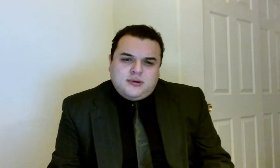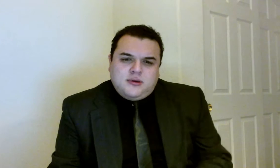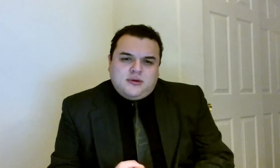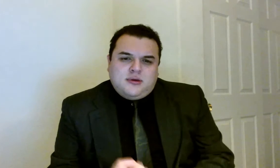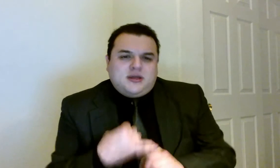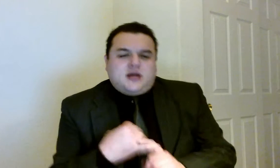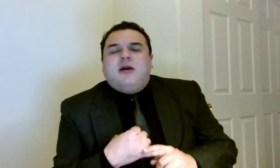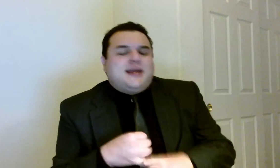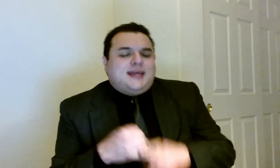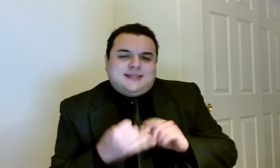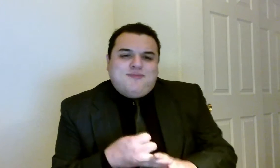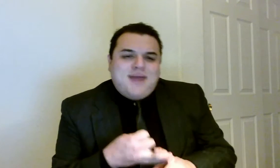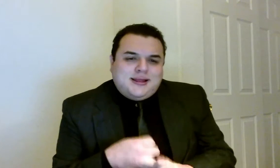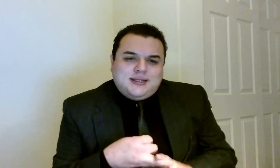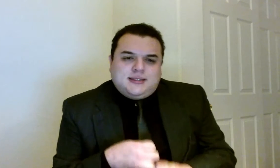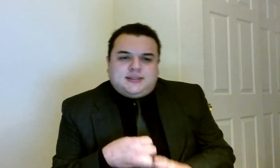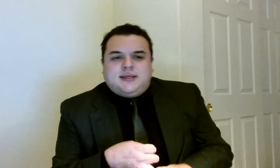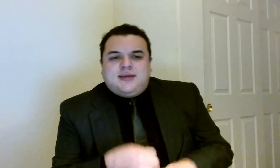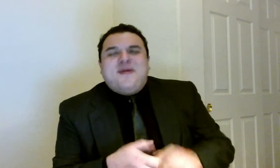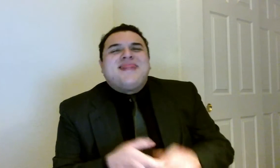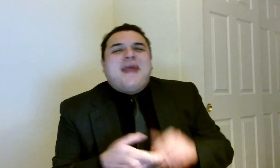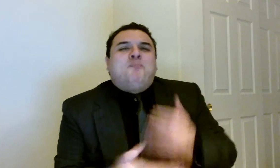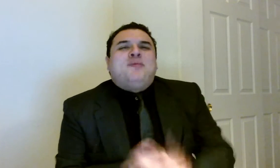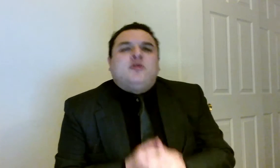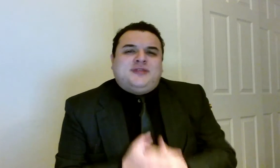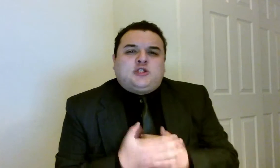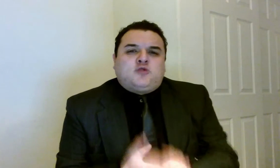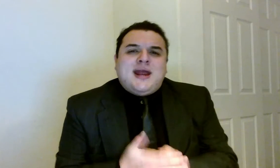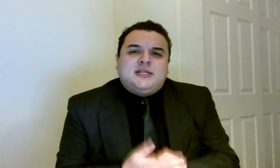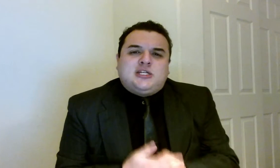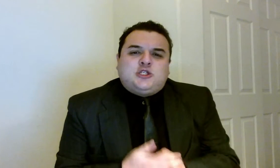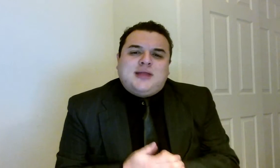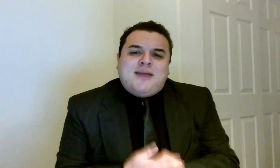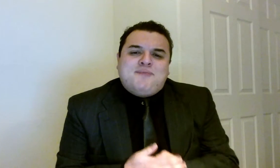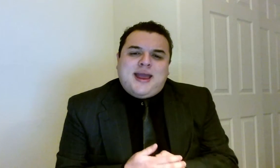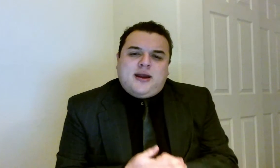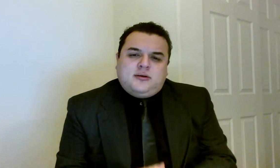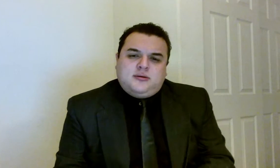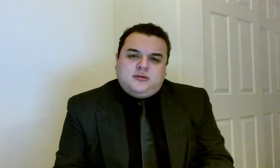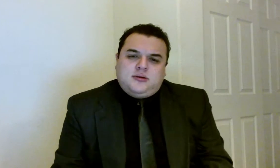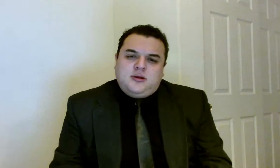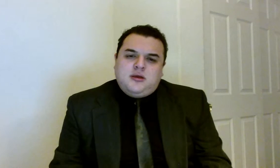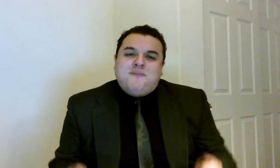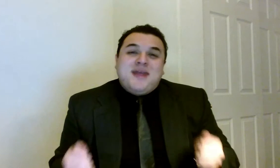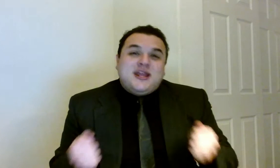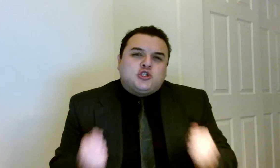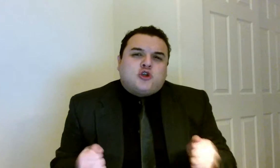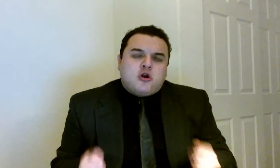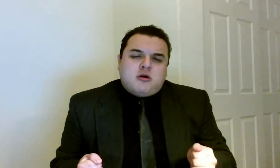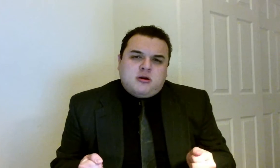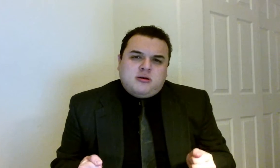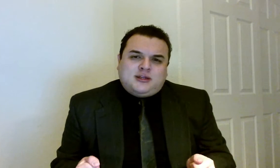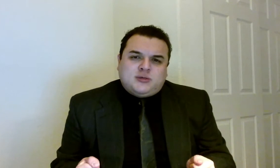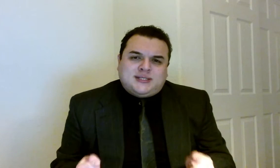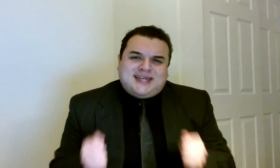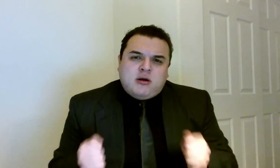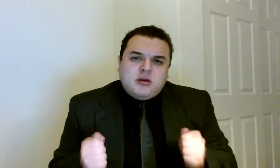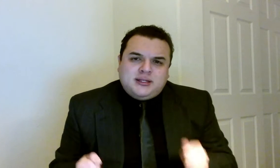The Carnegies, the Mellons, the men that built this great industrial empire, made sure there was accountability